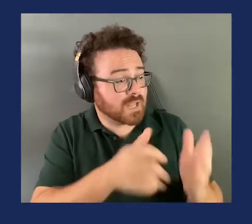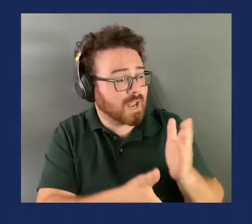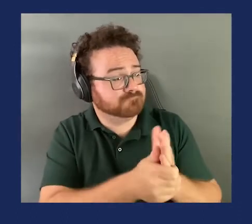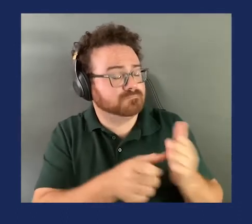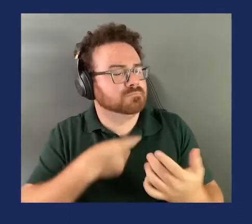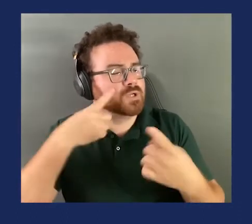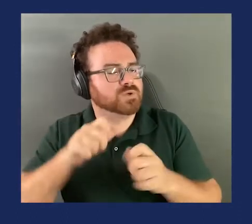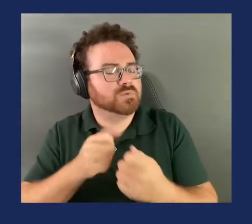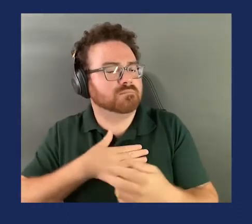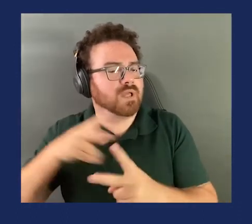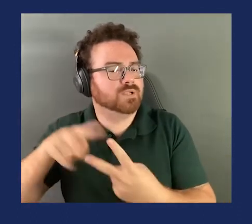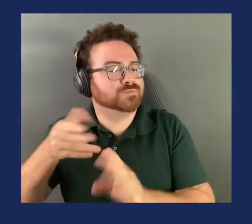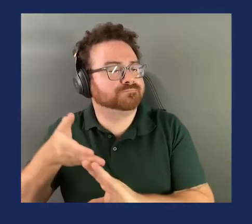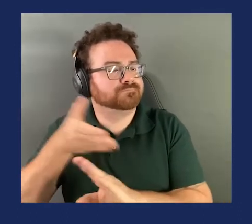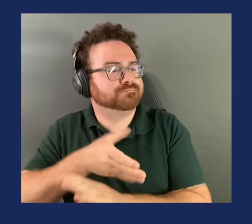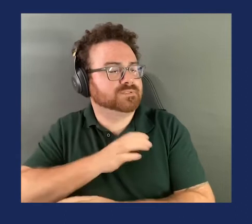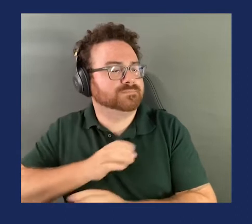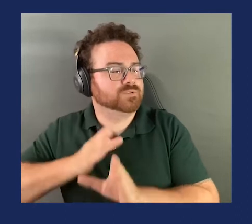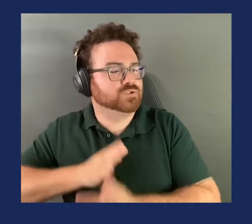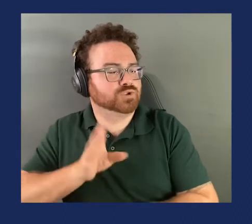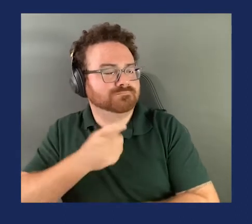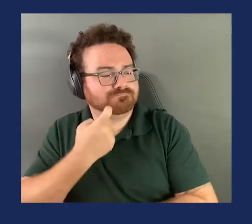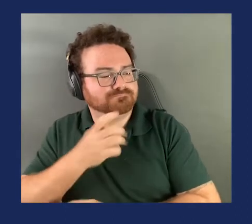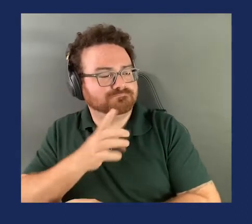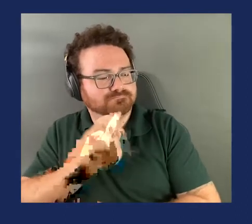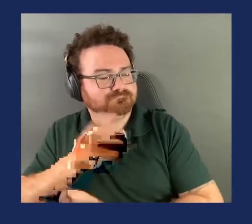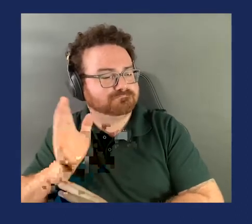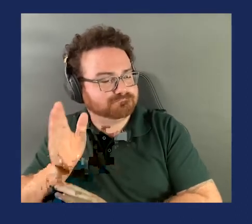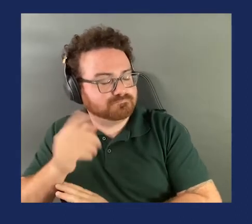commissioners, and I do support it. Thank you.